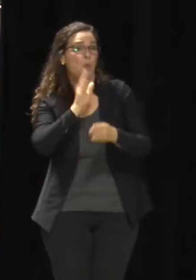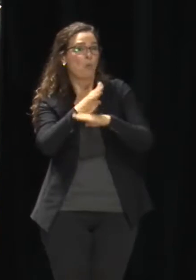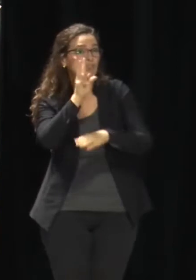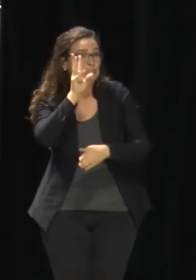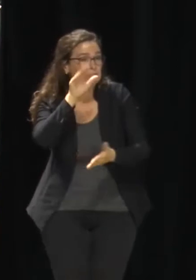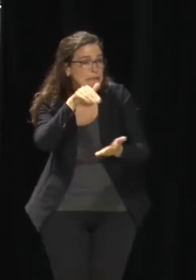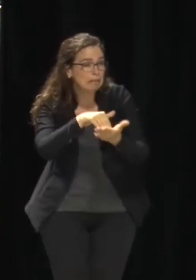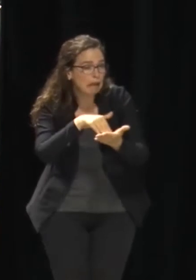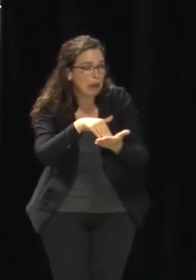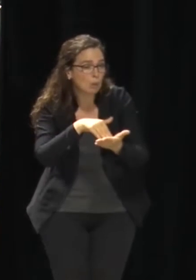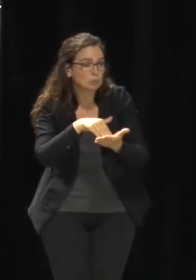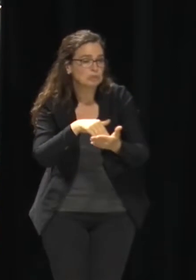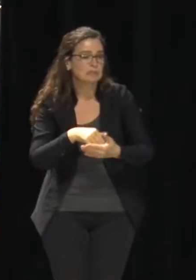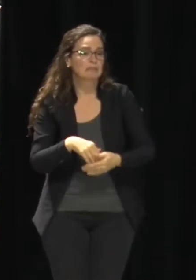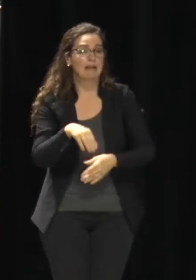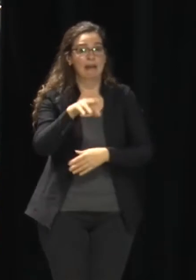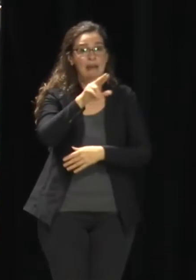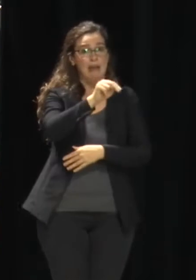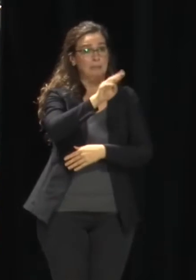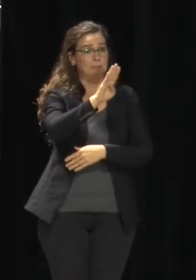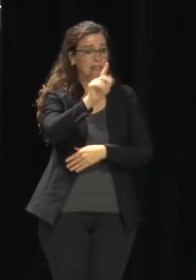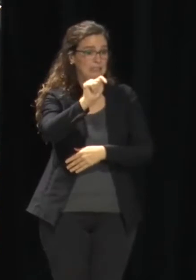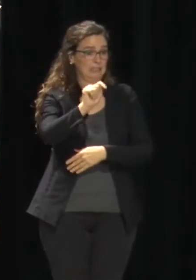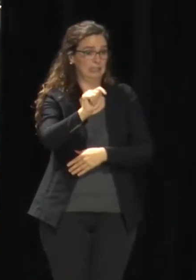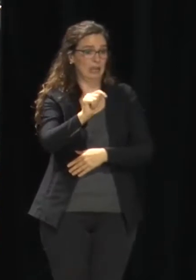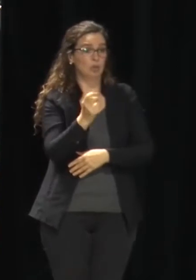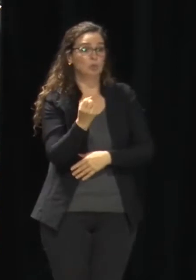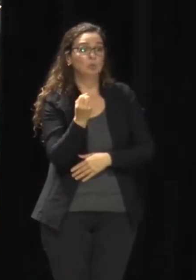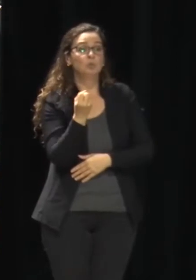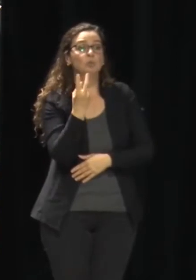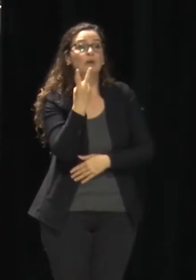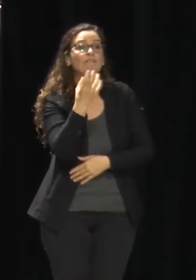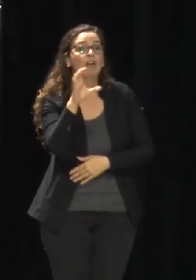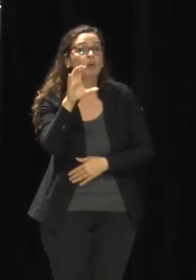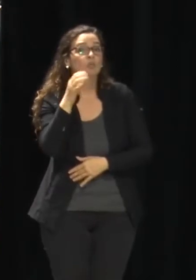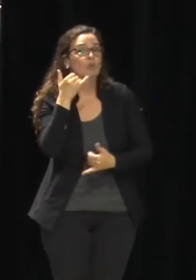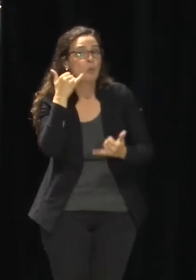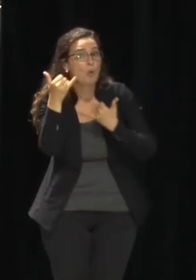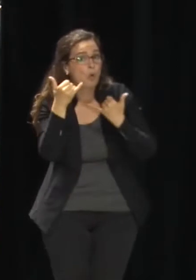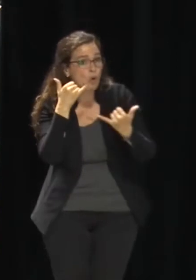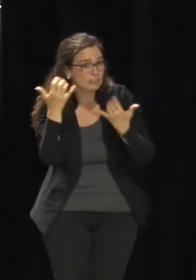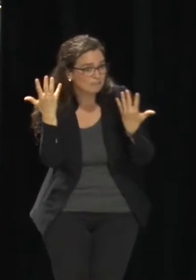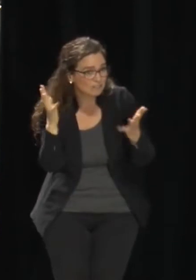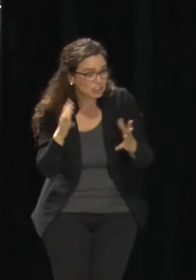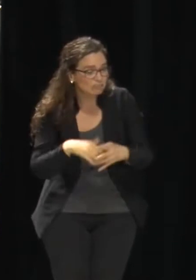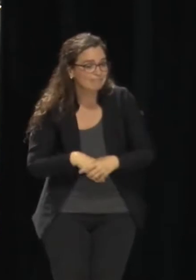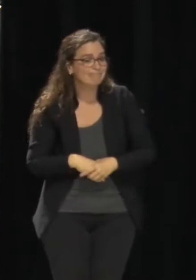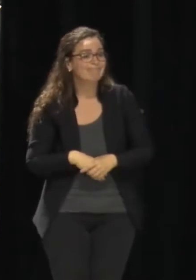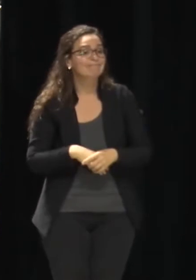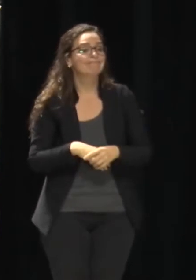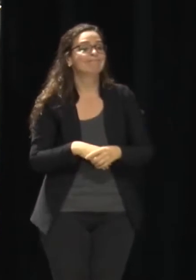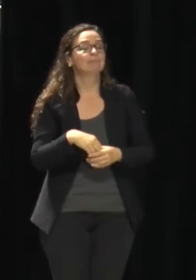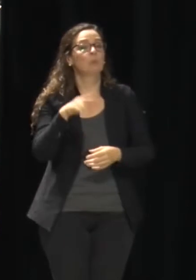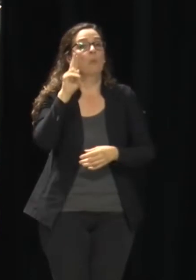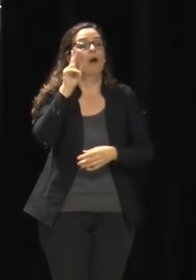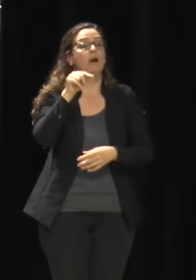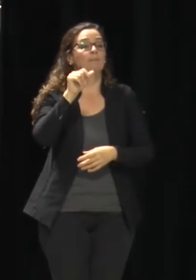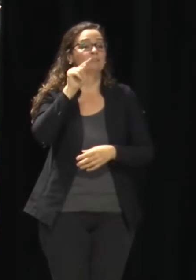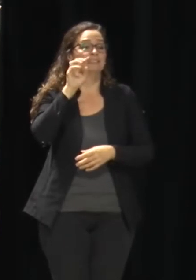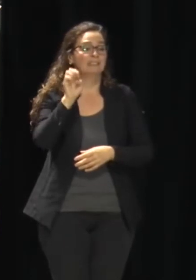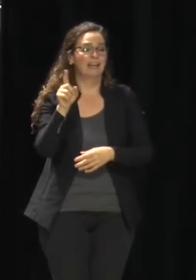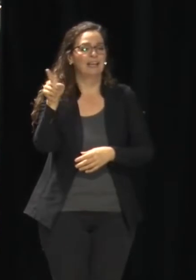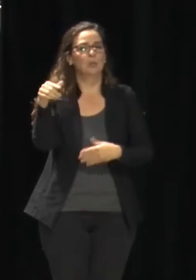Upstate is now looking at beefing up the staffing for that and